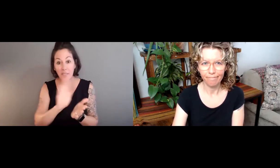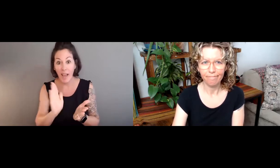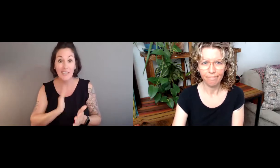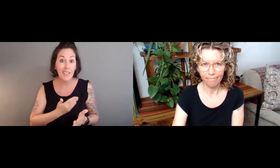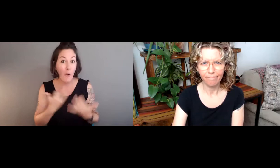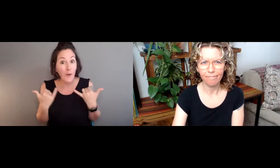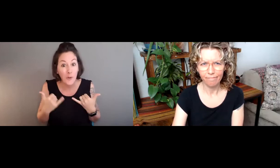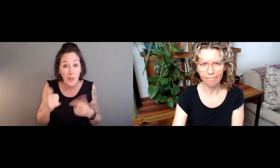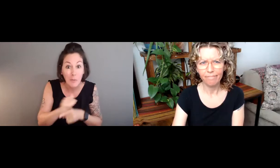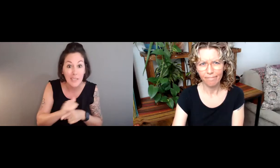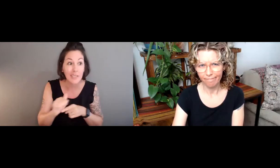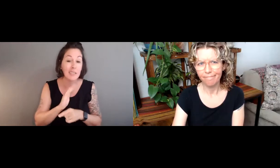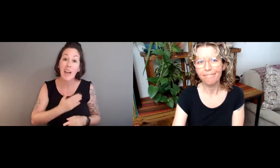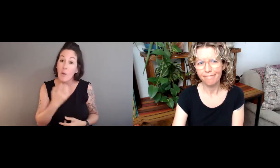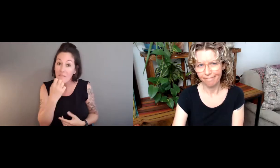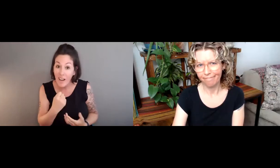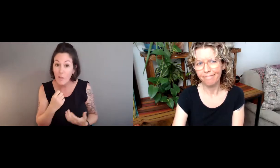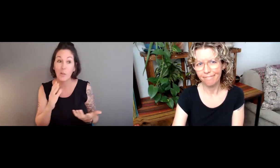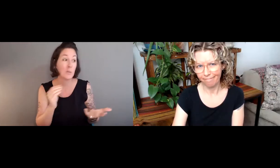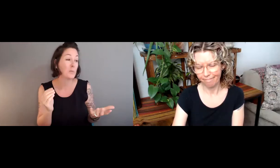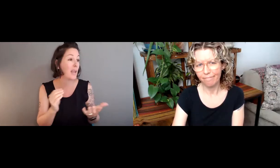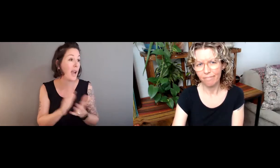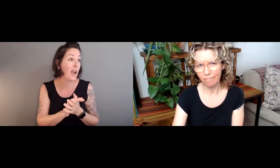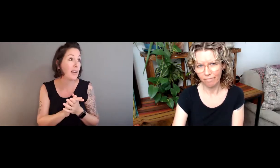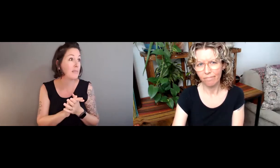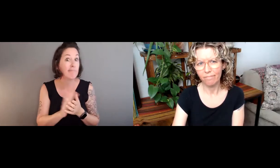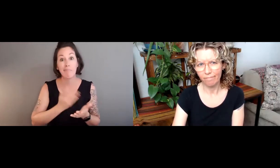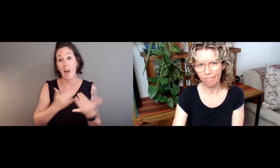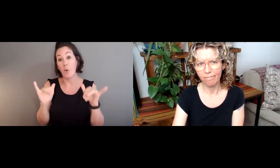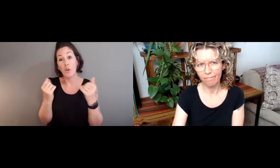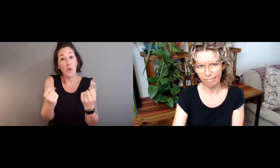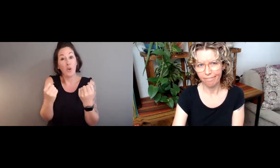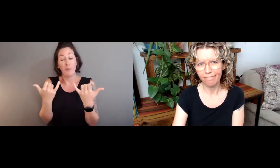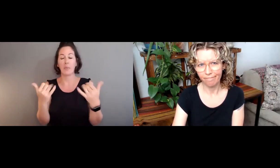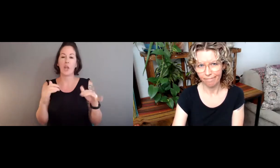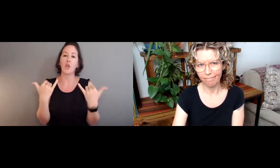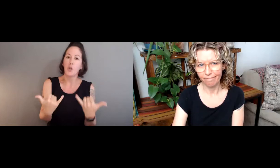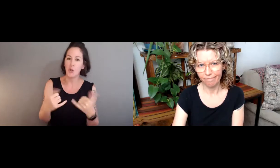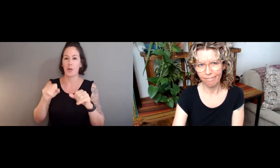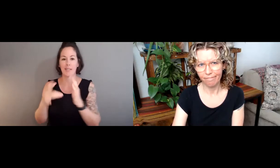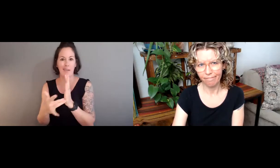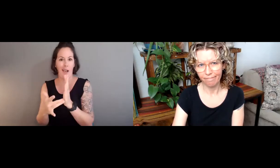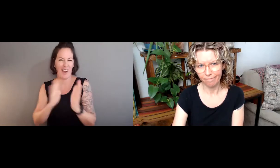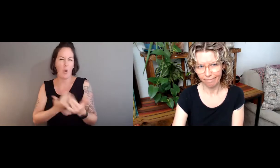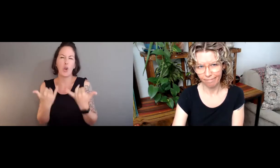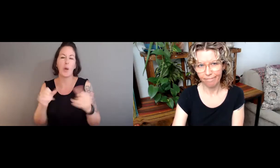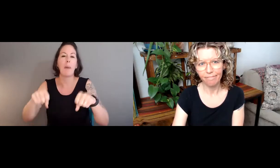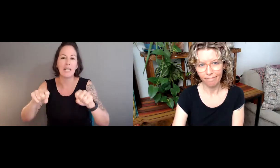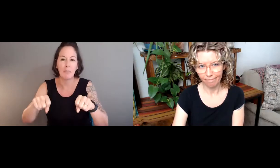Humans are involved. And so there's no one way to do it. It should reflect our current values, our practices,